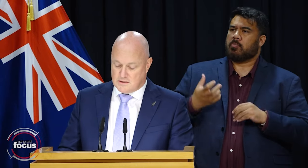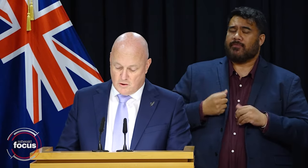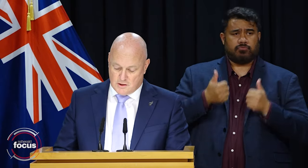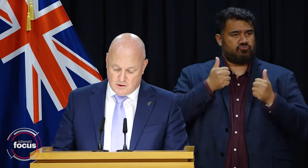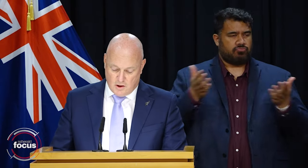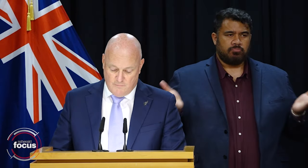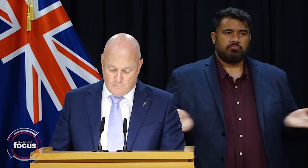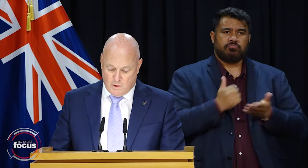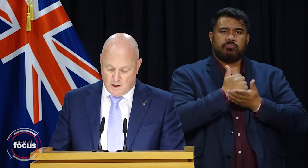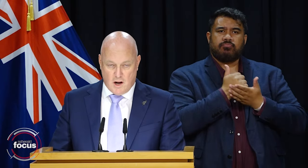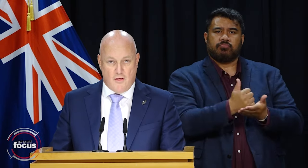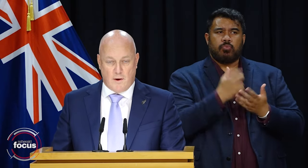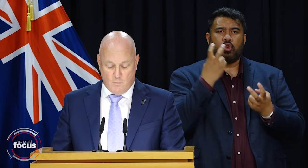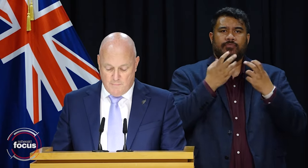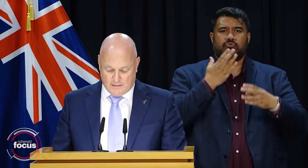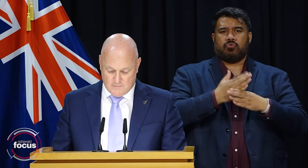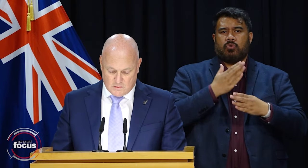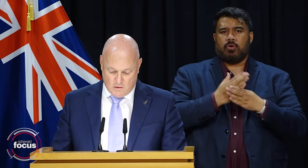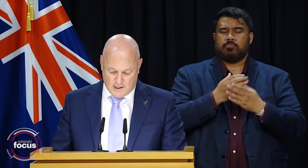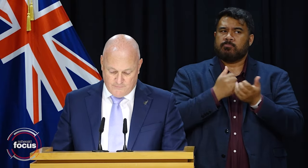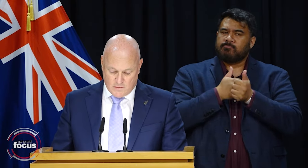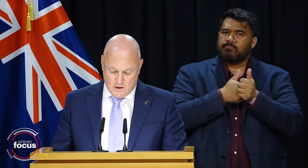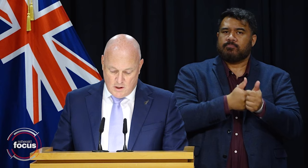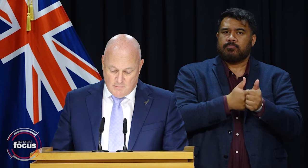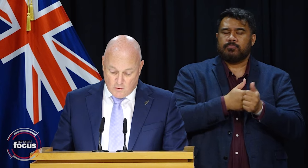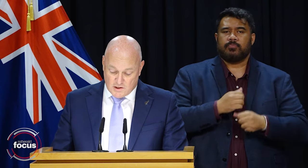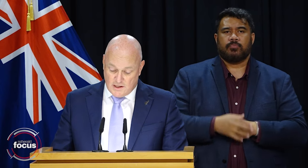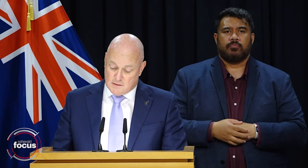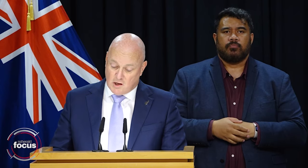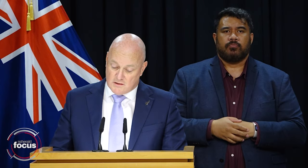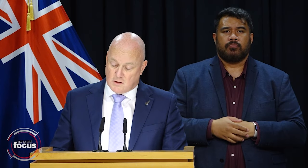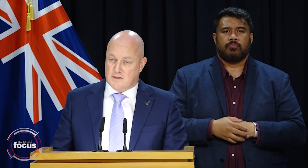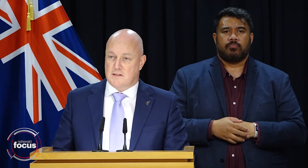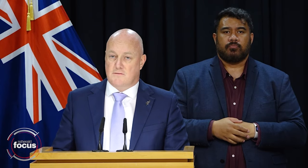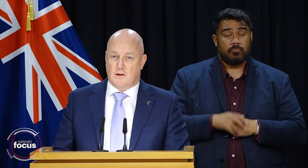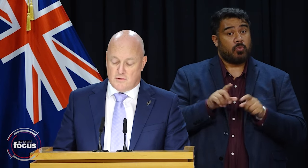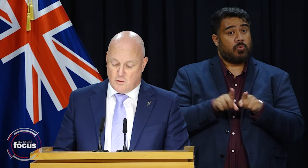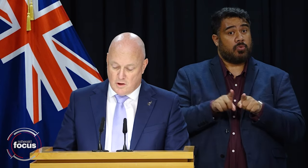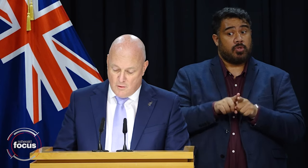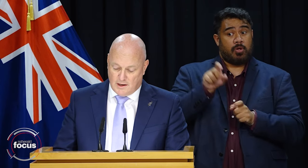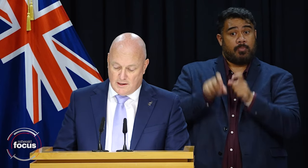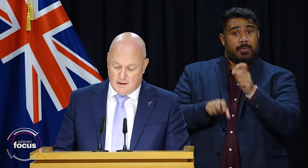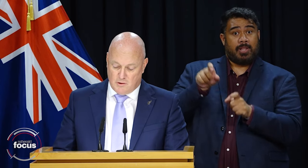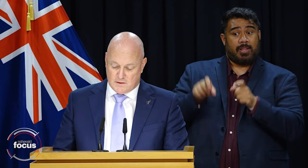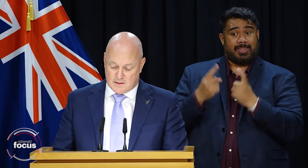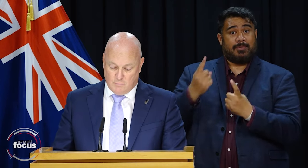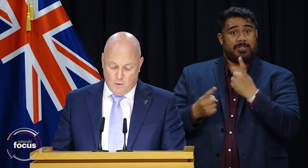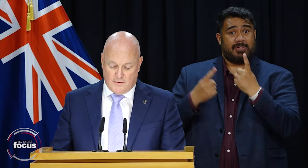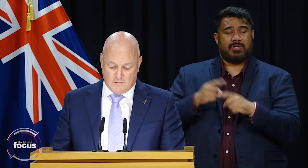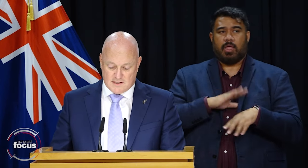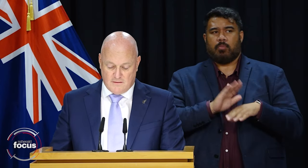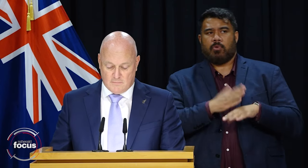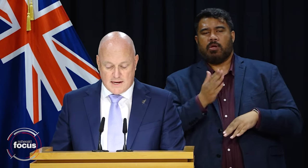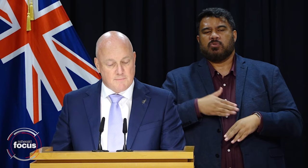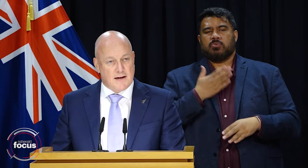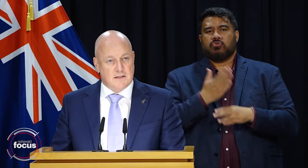in search of a job. We want to know that we will back them strongly. But there also needs to be consequences for those who knowingly abuse the support